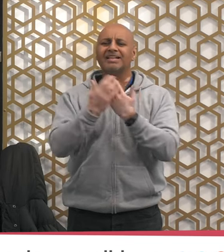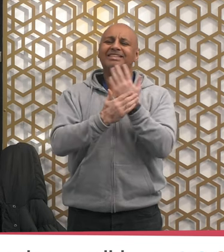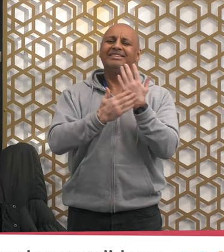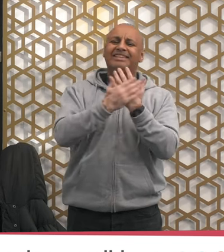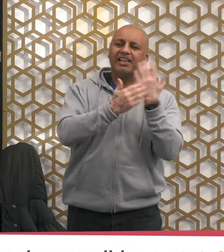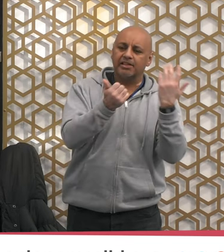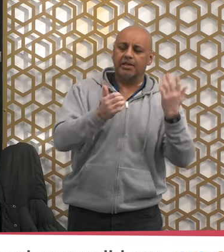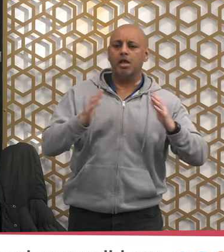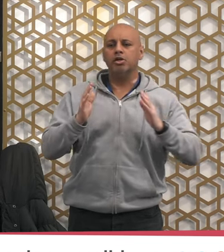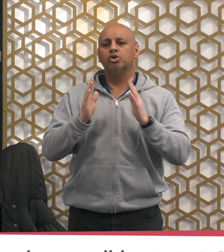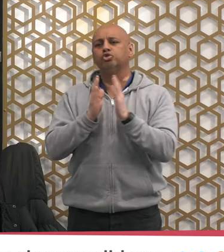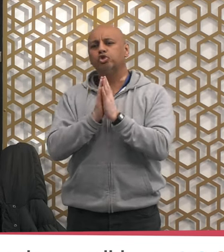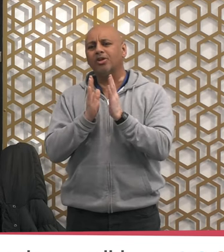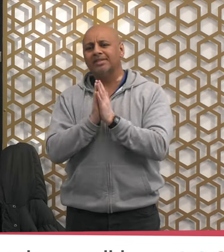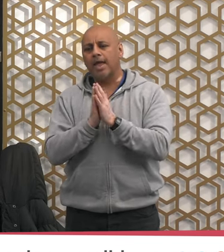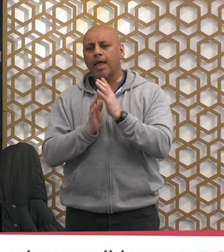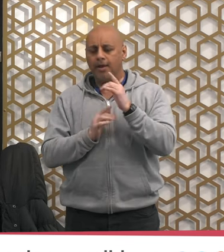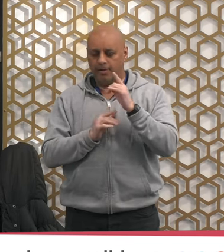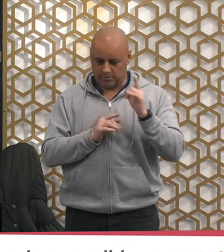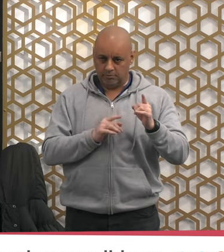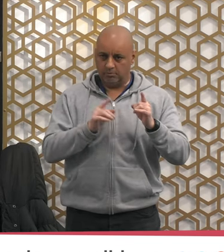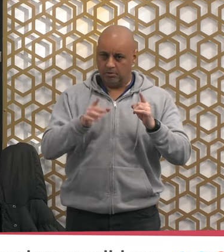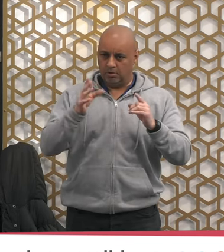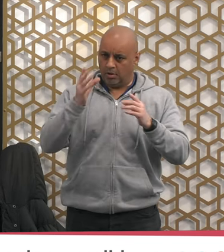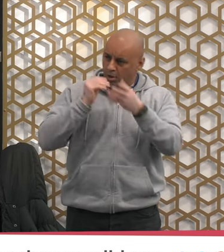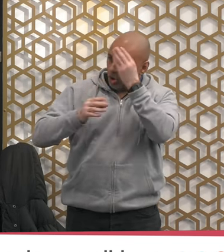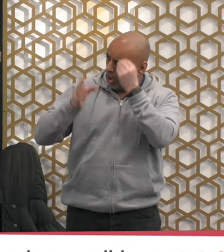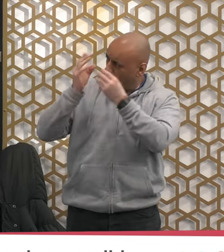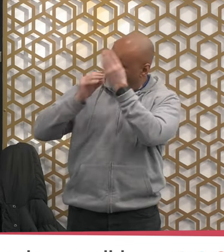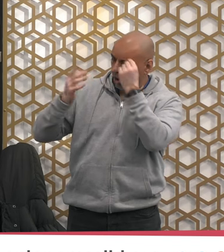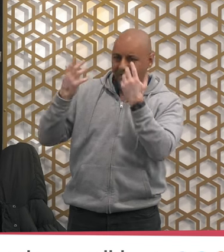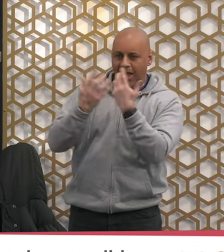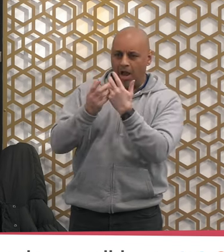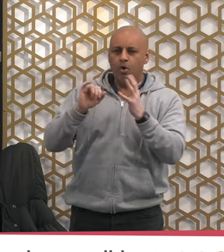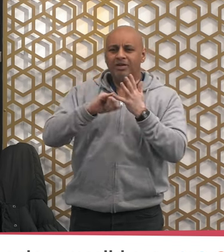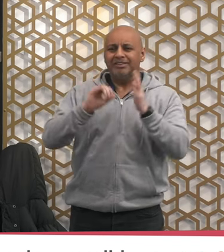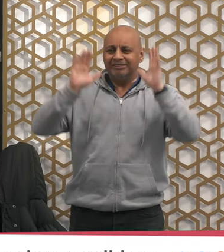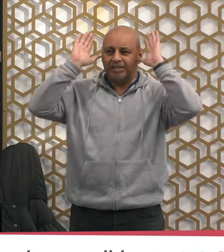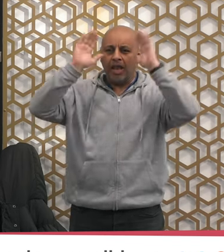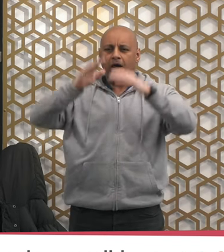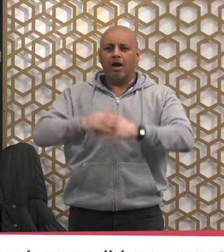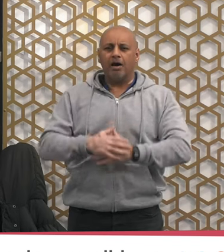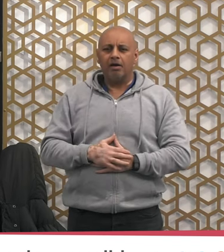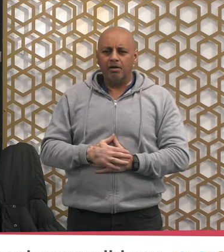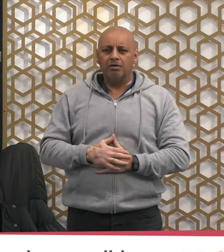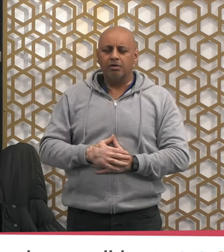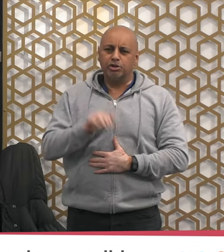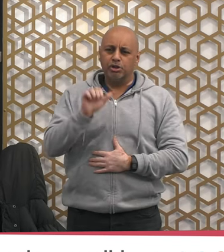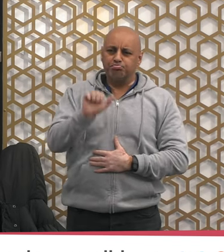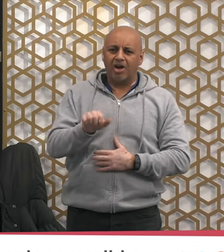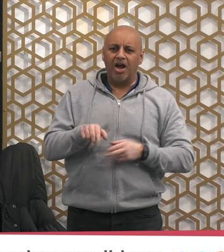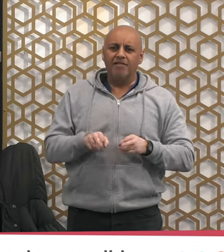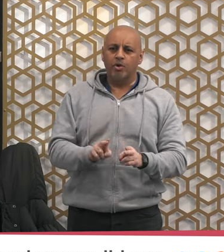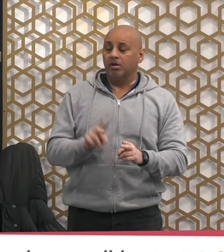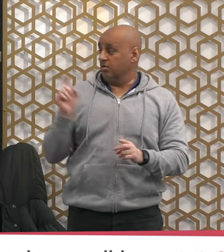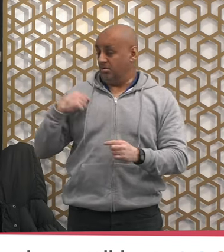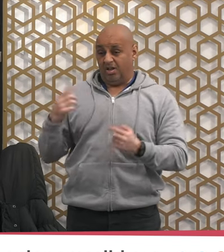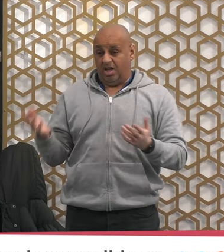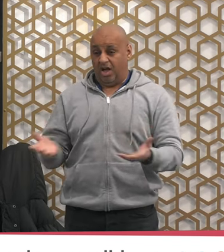learn about the salah and I will encourage every one of you to please register for that course and attend and